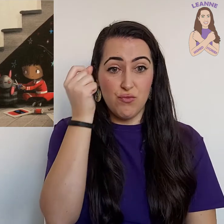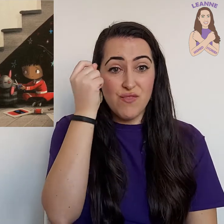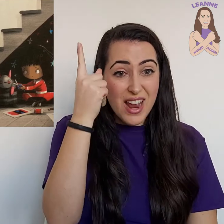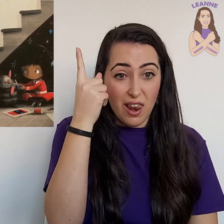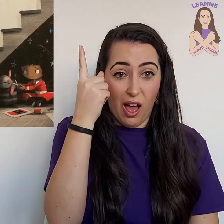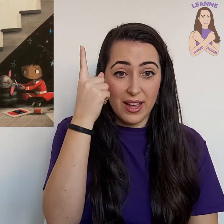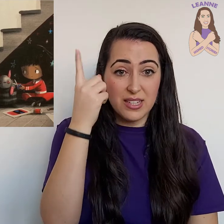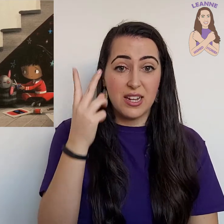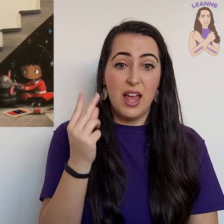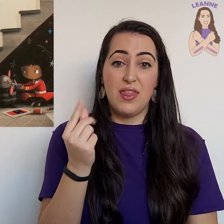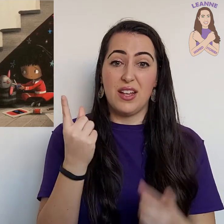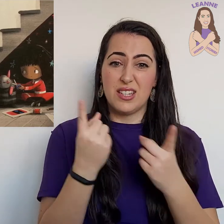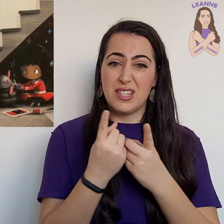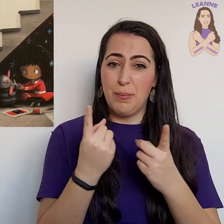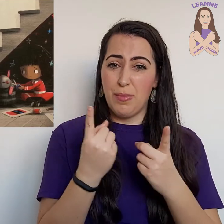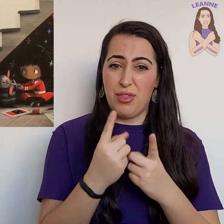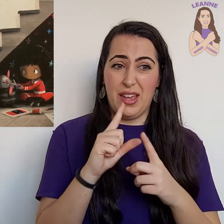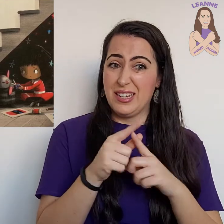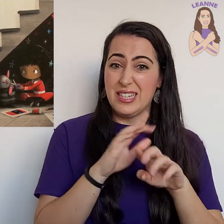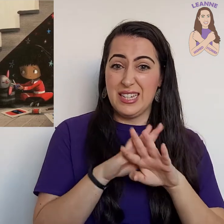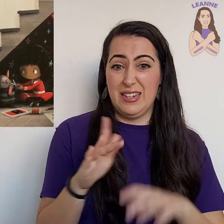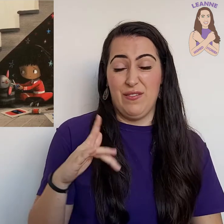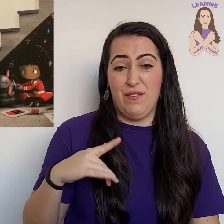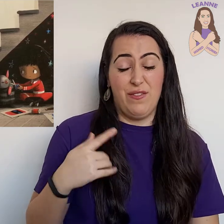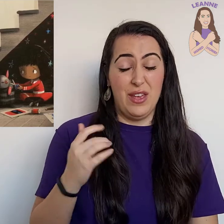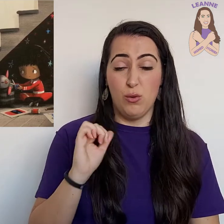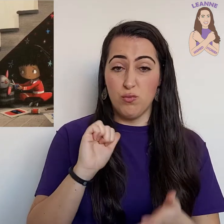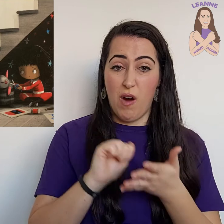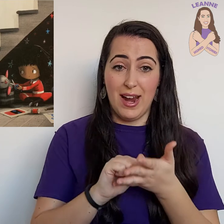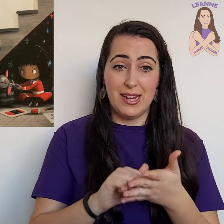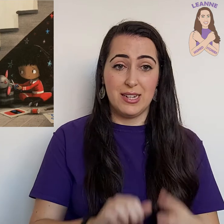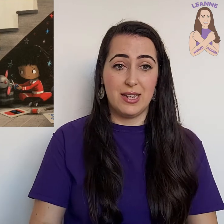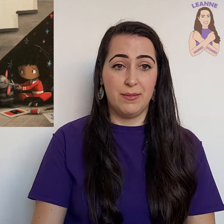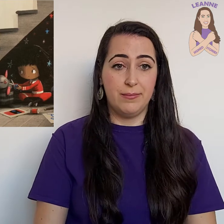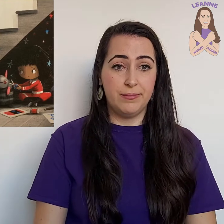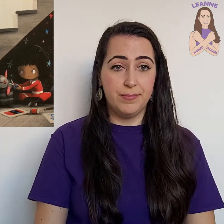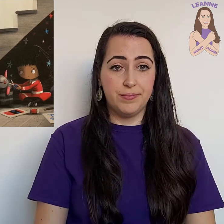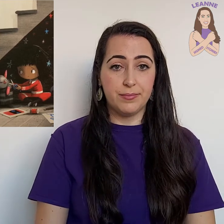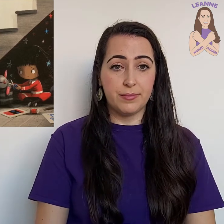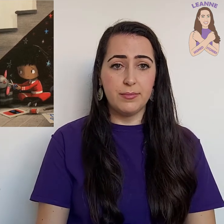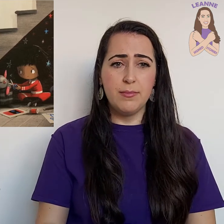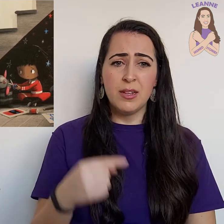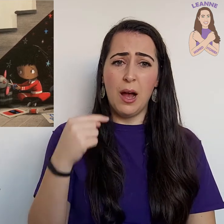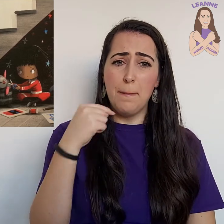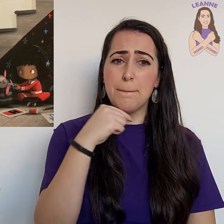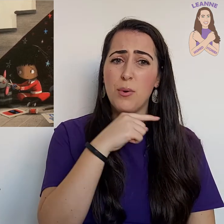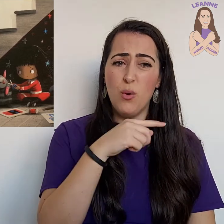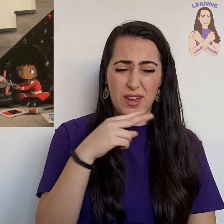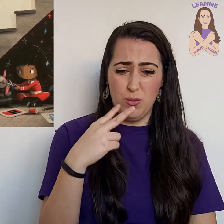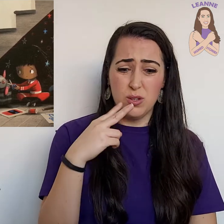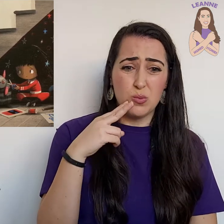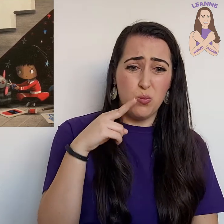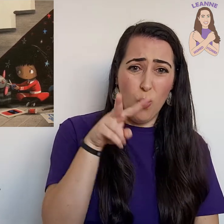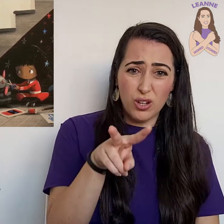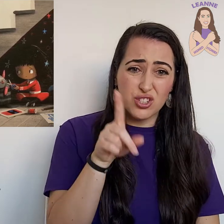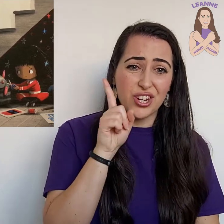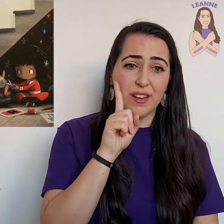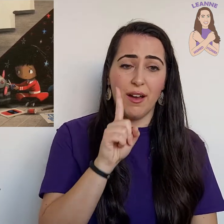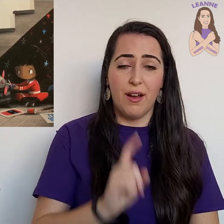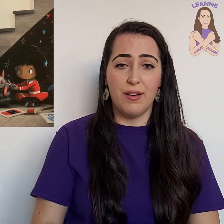realised that something didn't feel right. A boy was watching her.